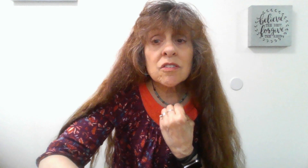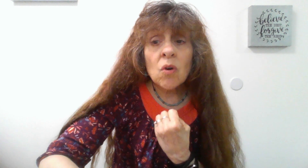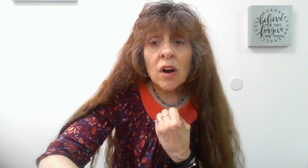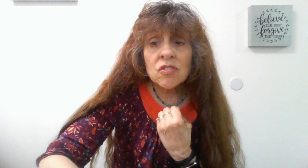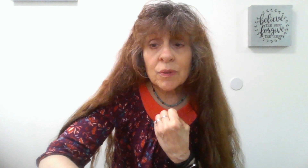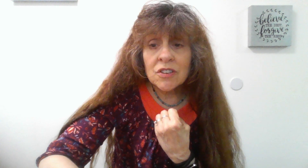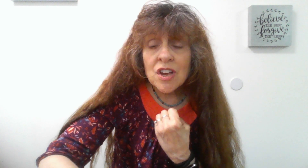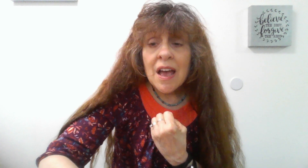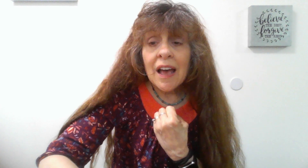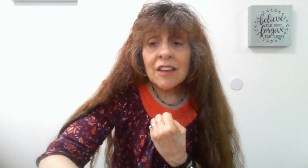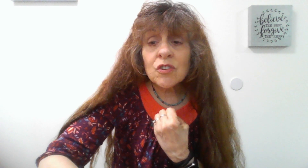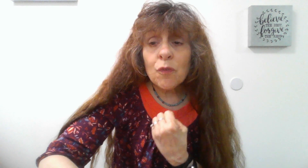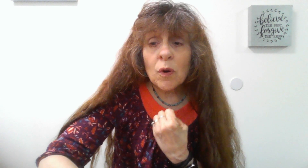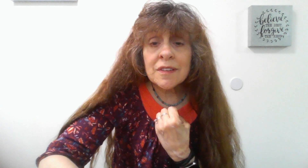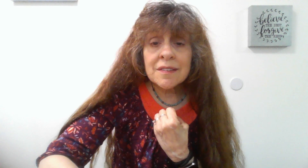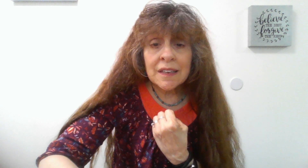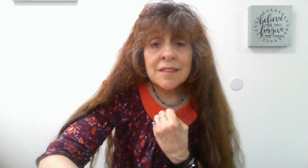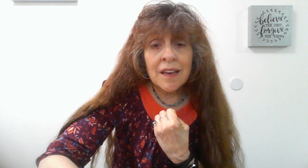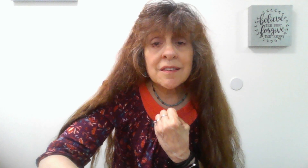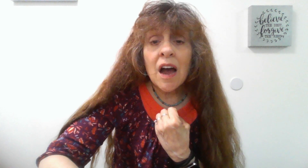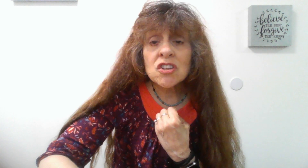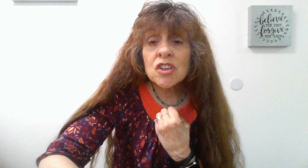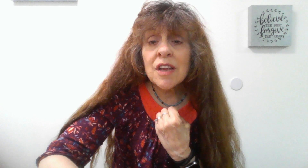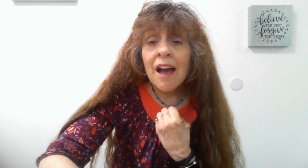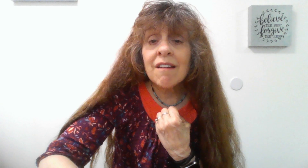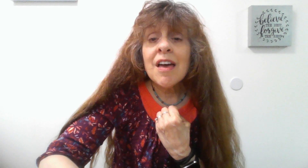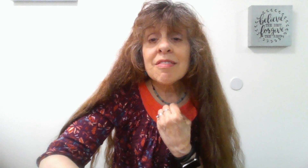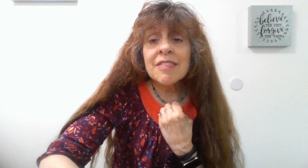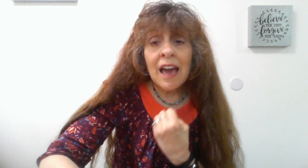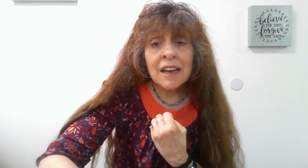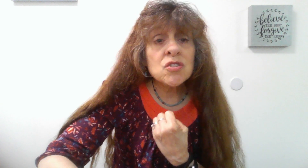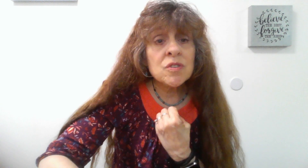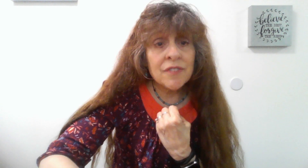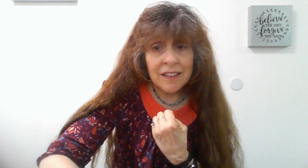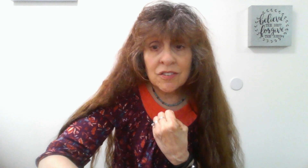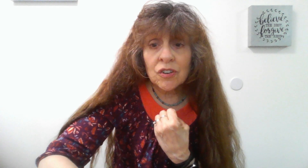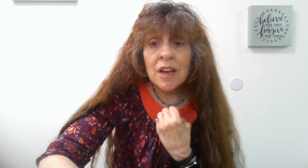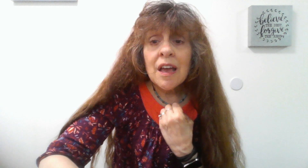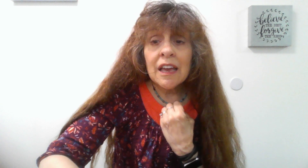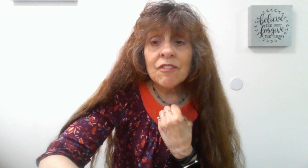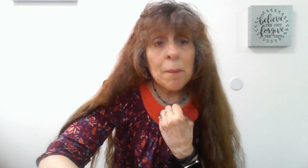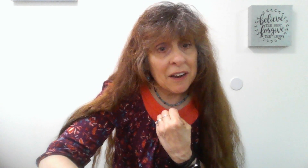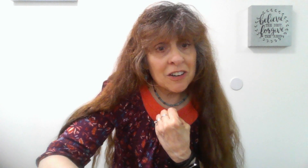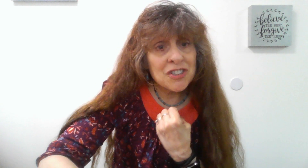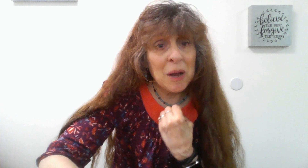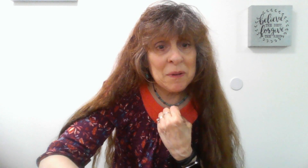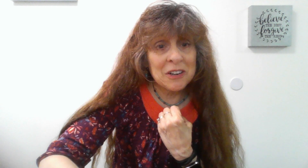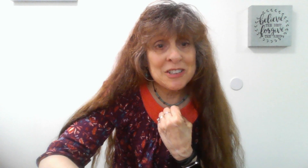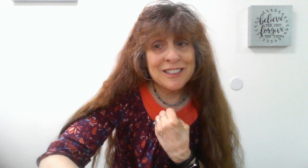so hard to reach. Esther 4, 16 says, I should have the attitude of Esther. If I perish, I perish. And